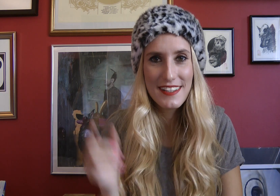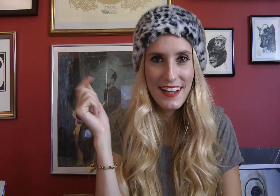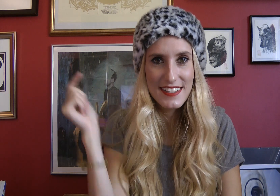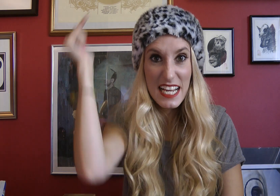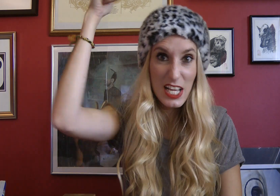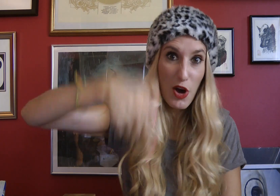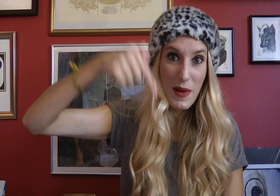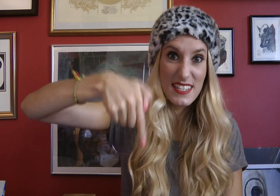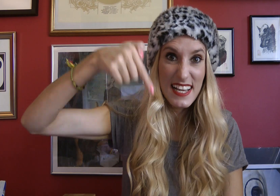Like I said, comment section.